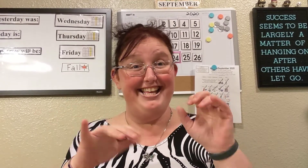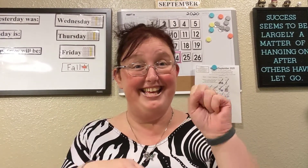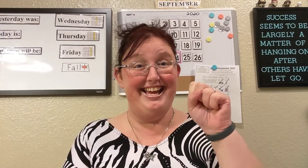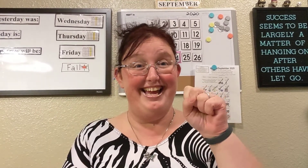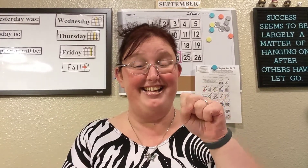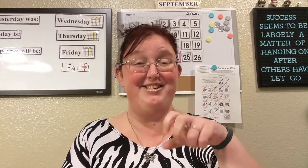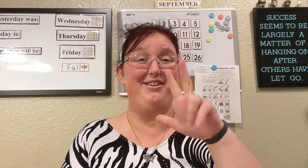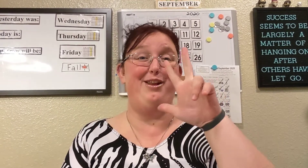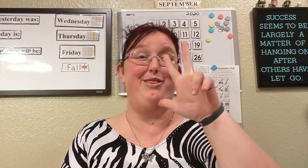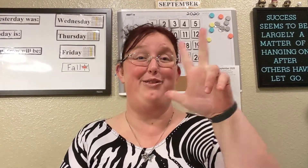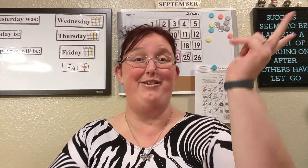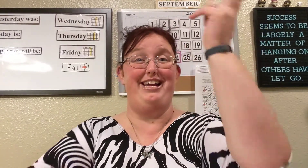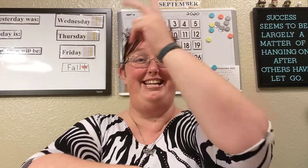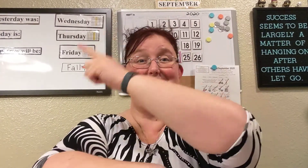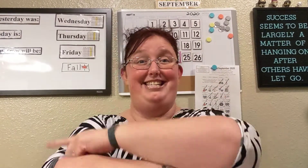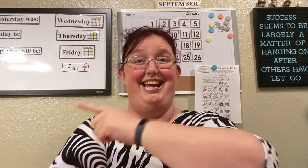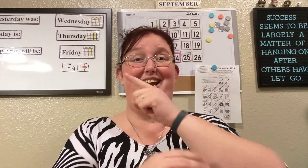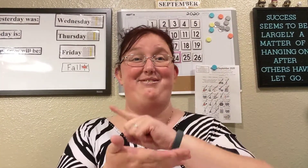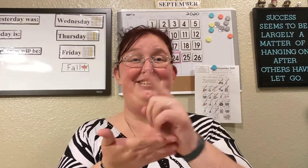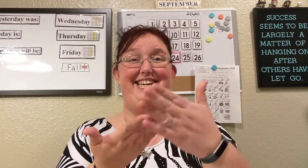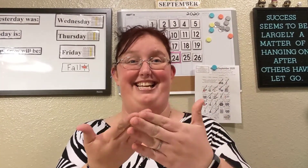Yeah, so you get a three-day weekend.